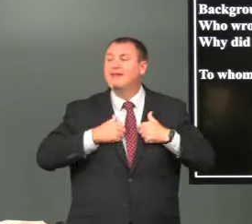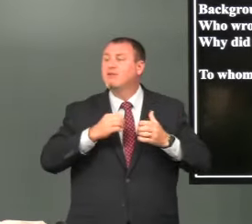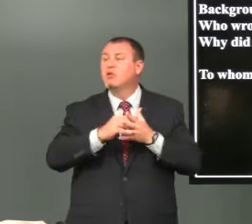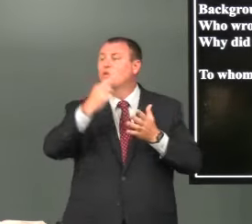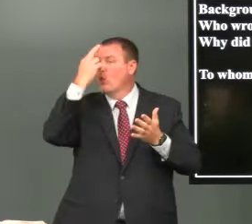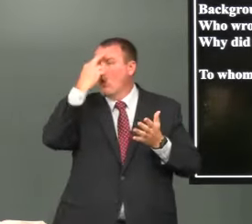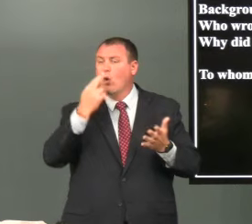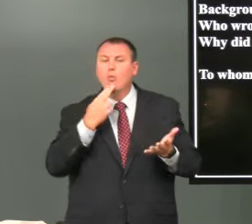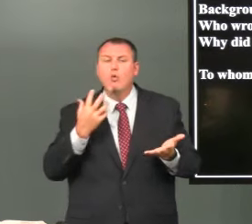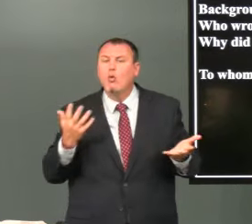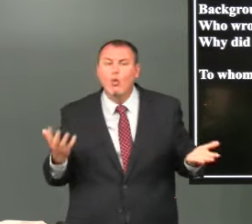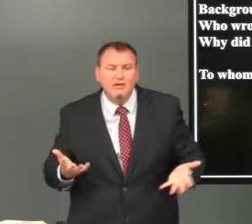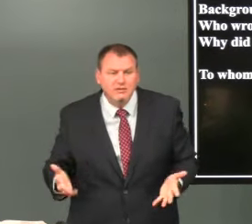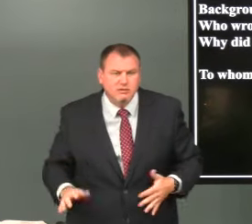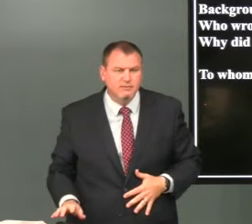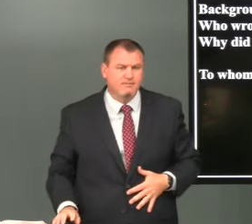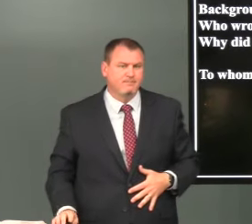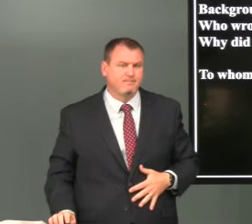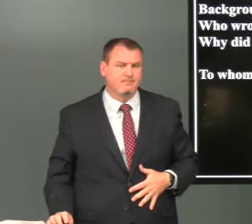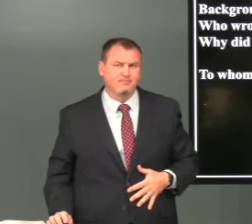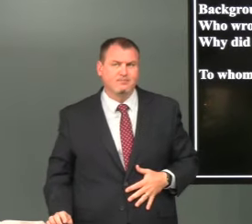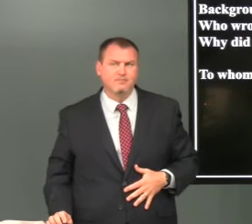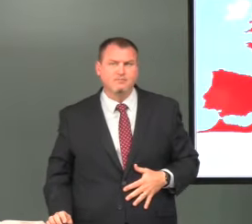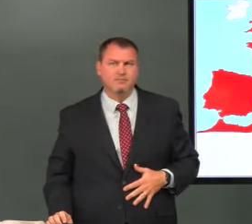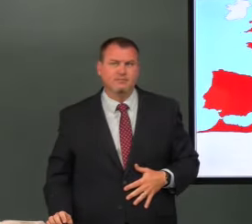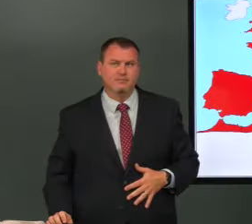the problem with the people living in rome